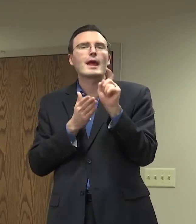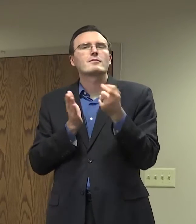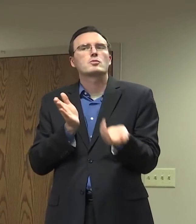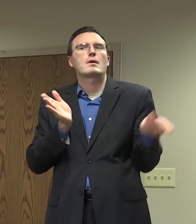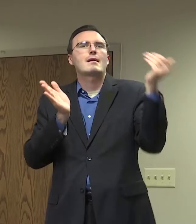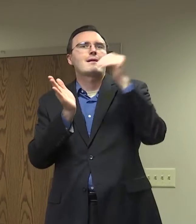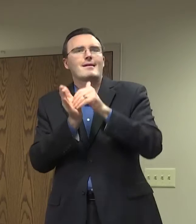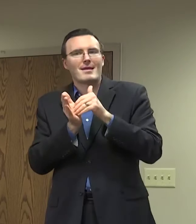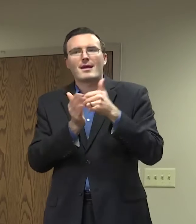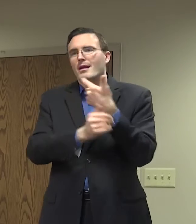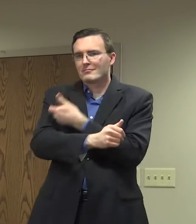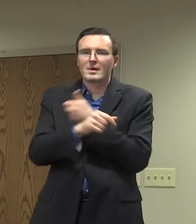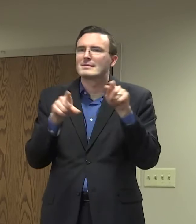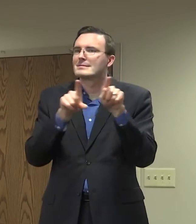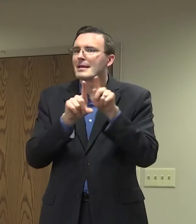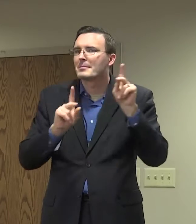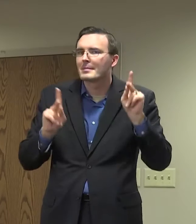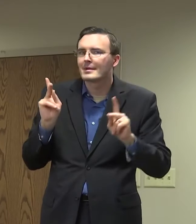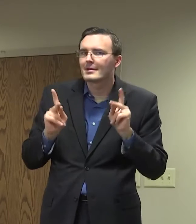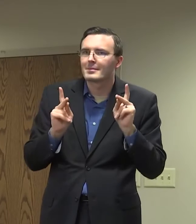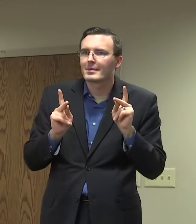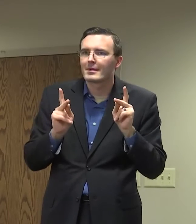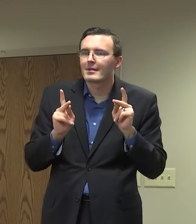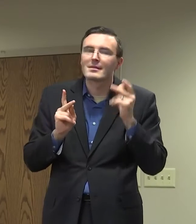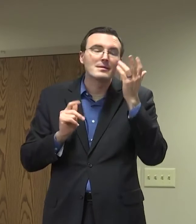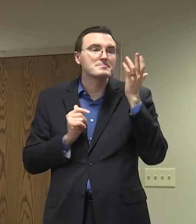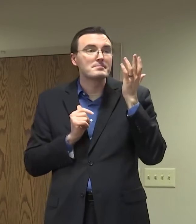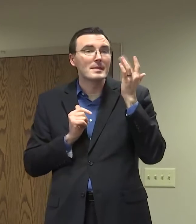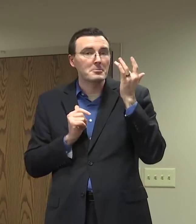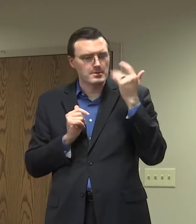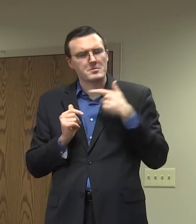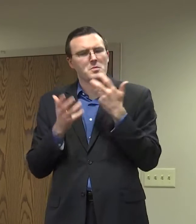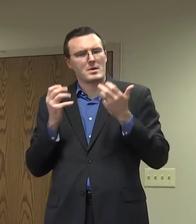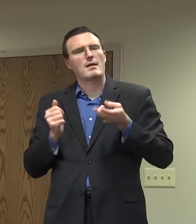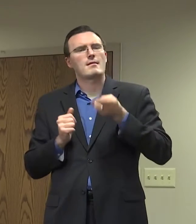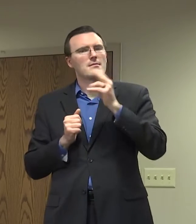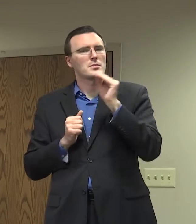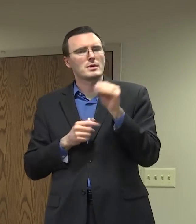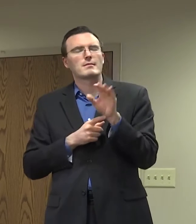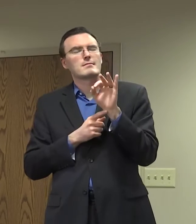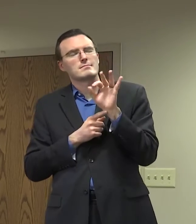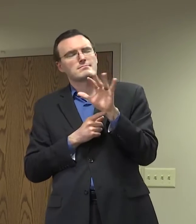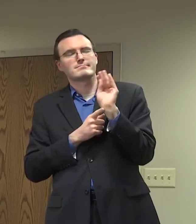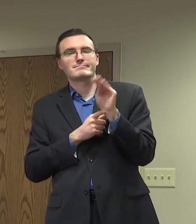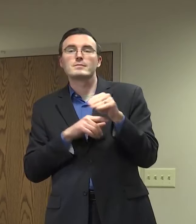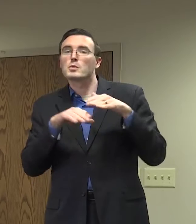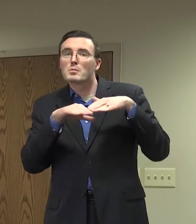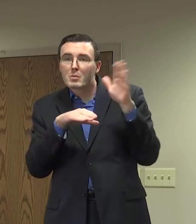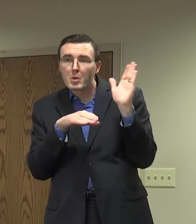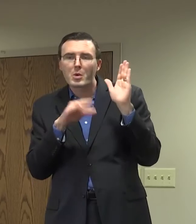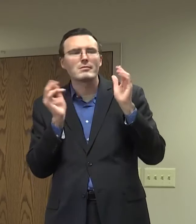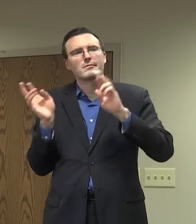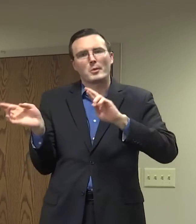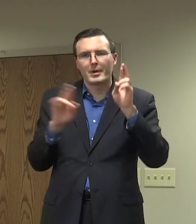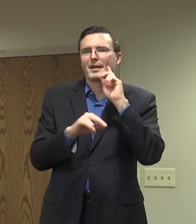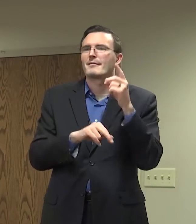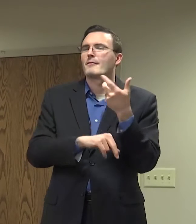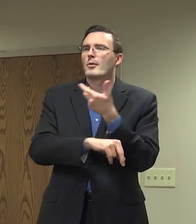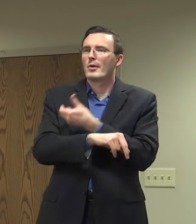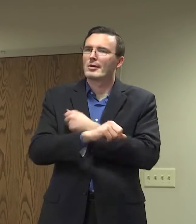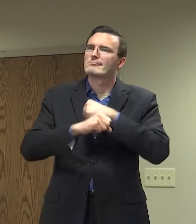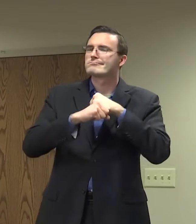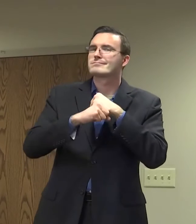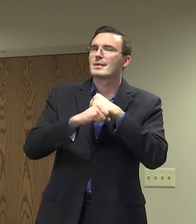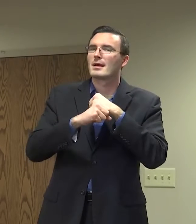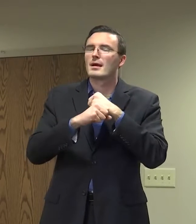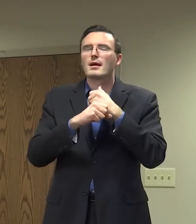for that to be effective because we want that high protection rate of 95% or more. We've talked before about these